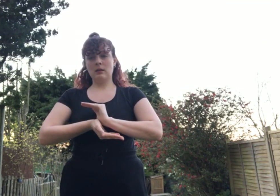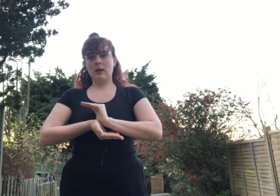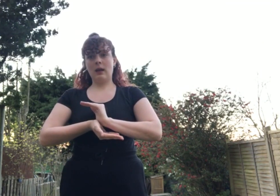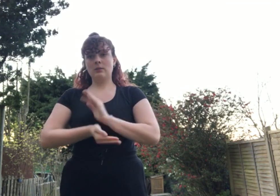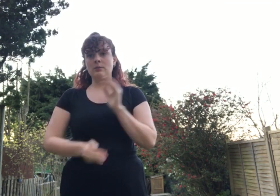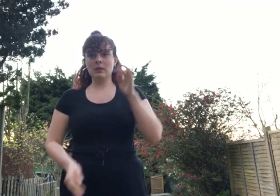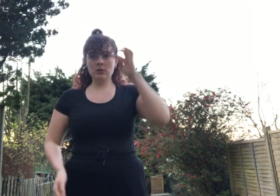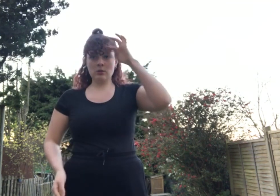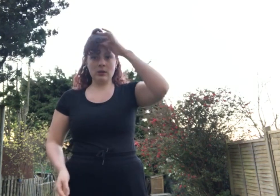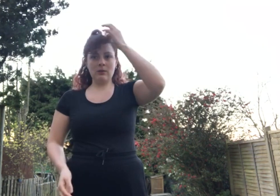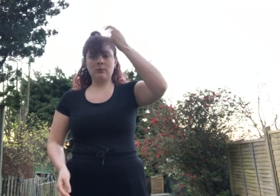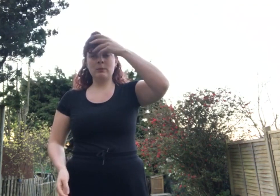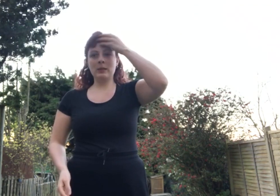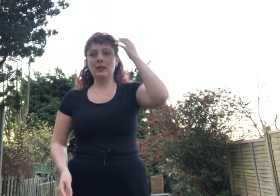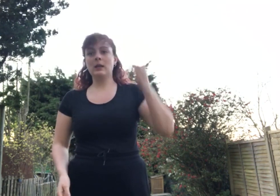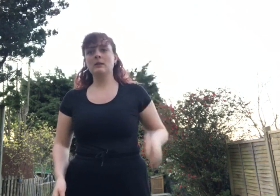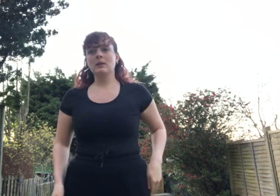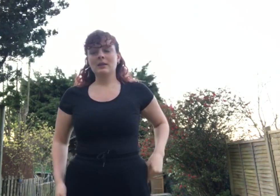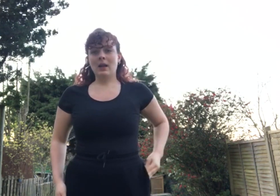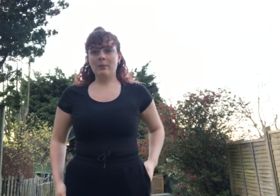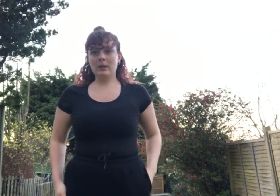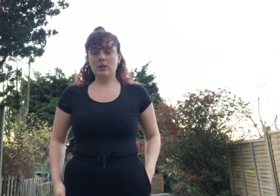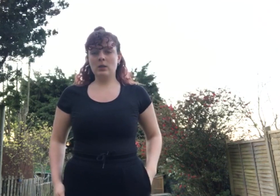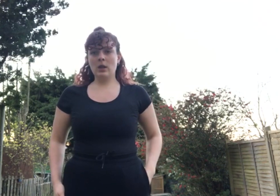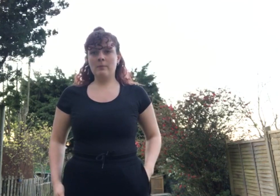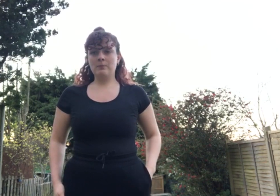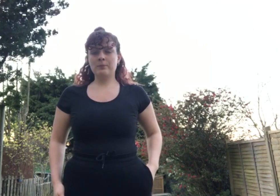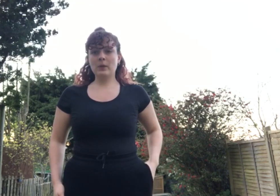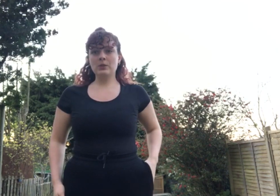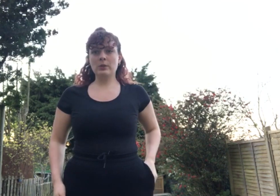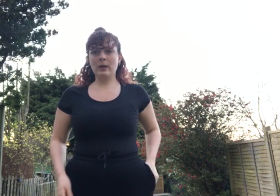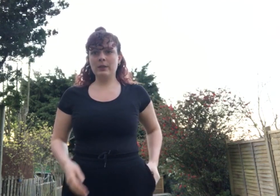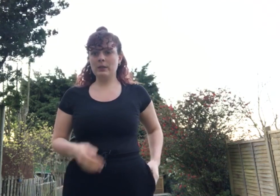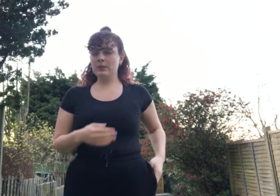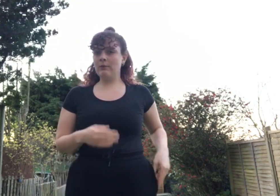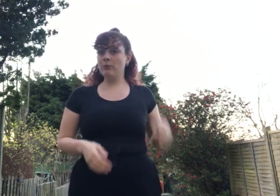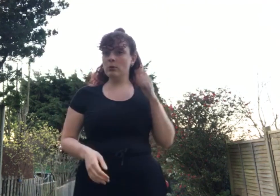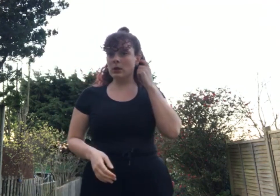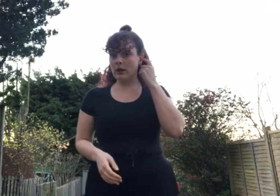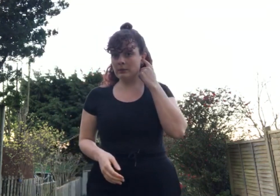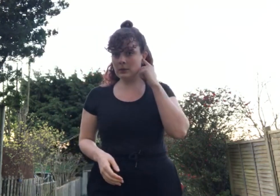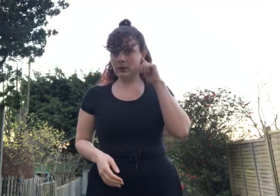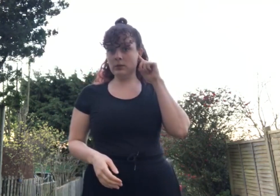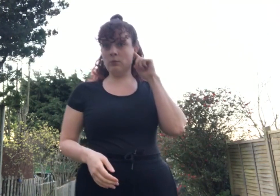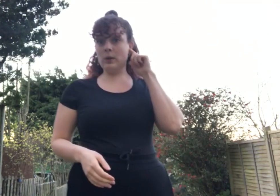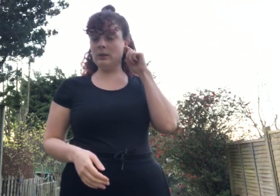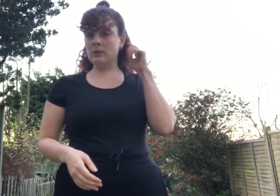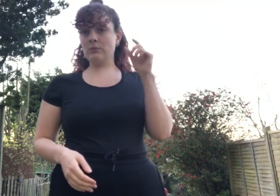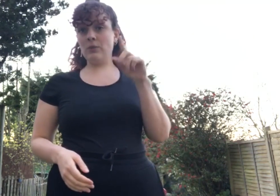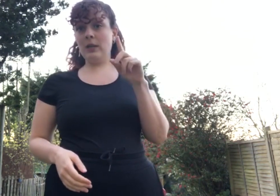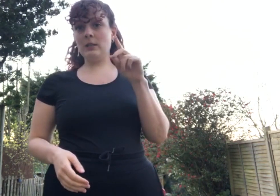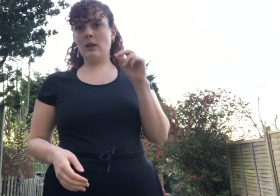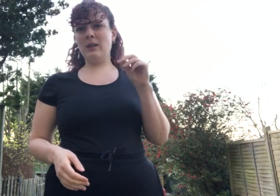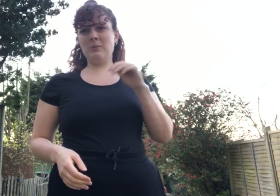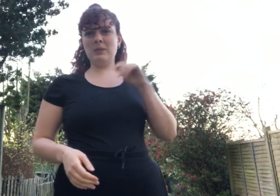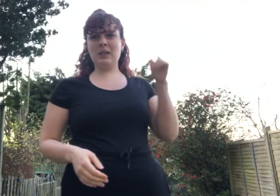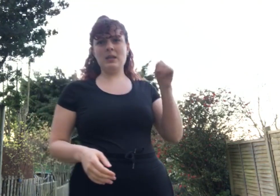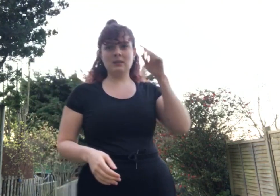Okay. So, we're going to try it from the beginning. And we're going to do it, I think they do it four times. So, they do it once really slowly with the kids